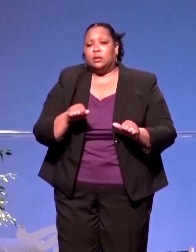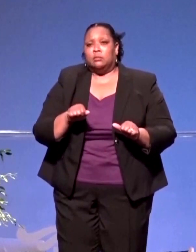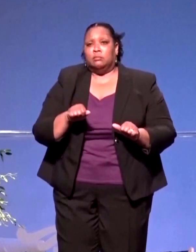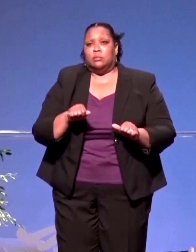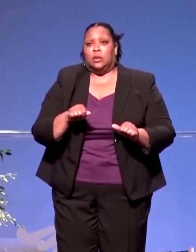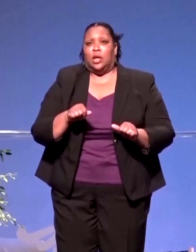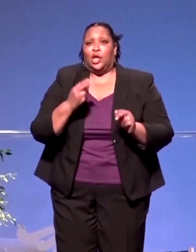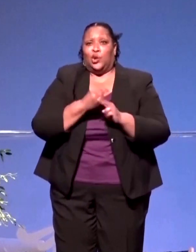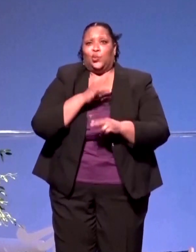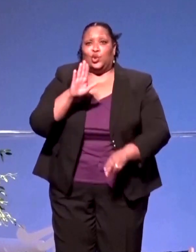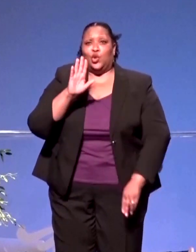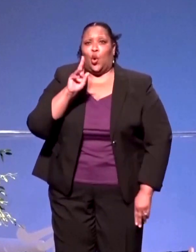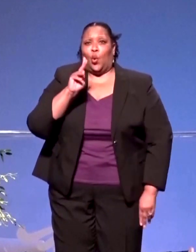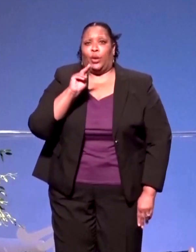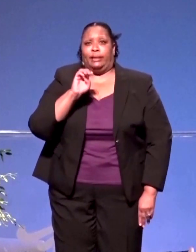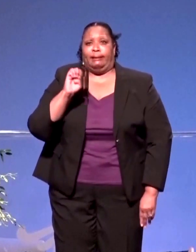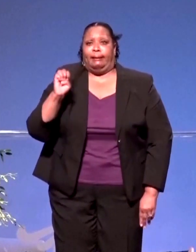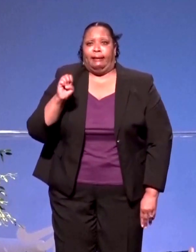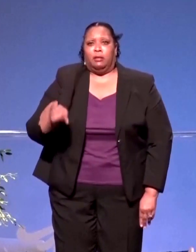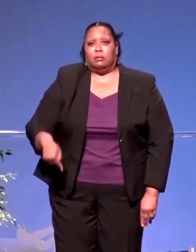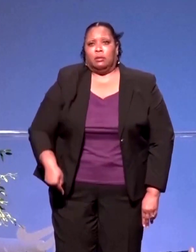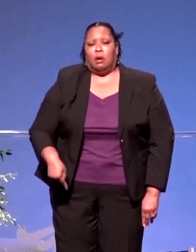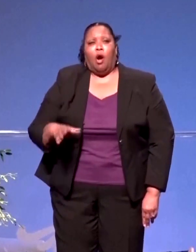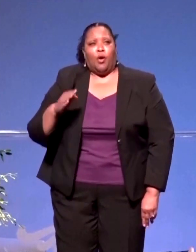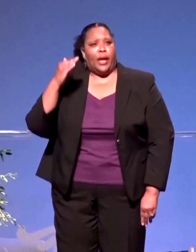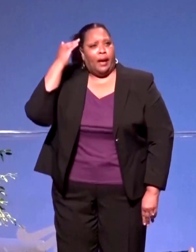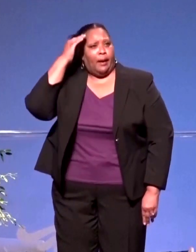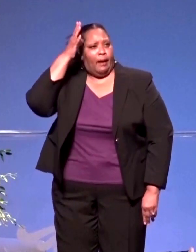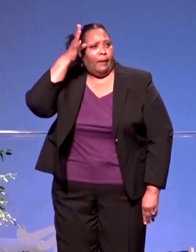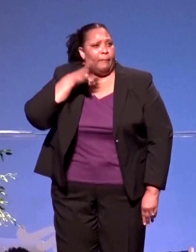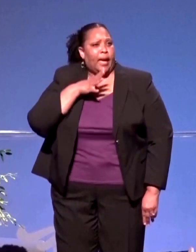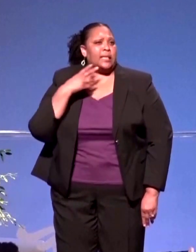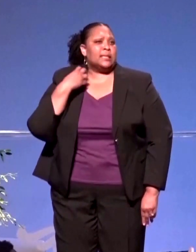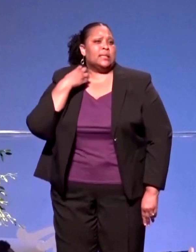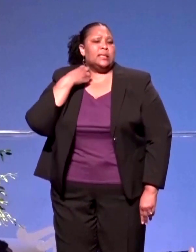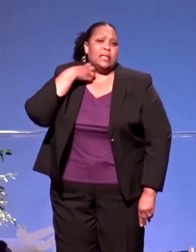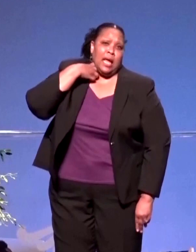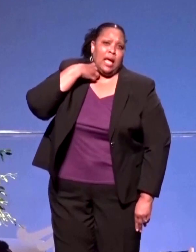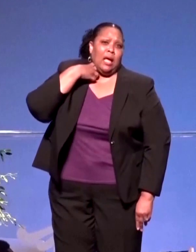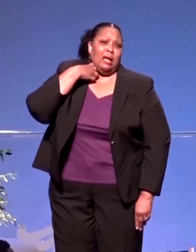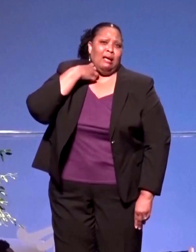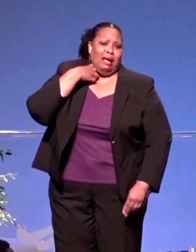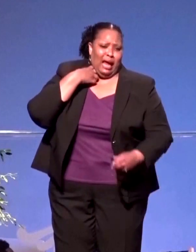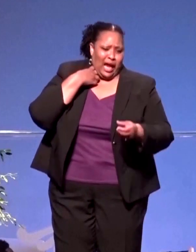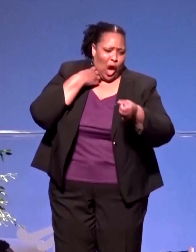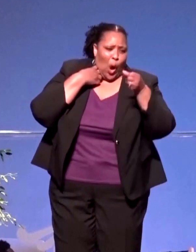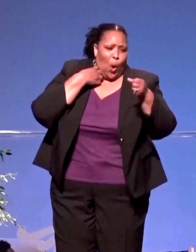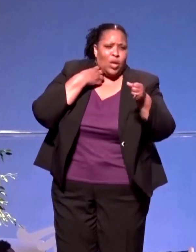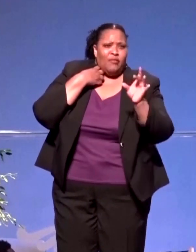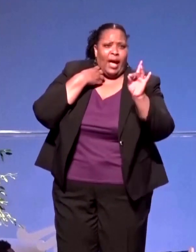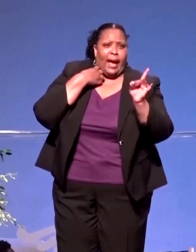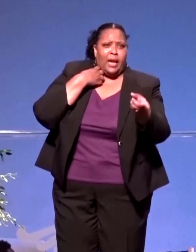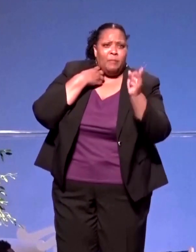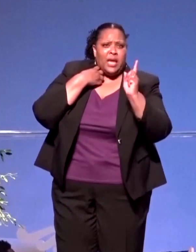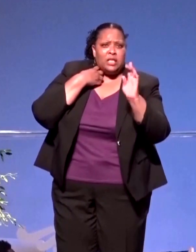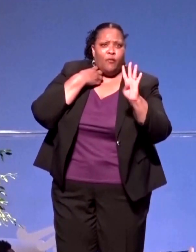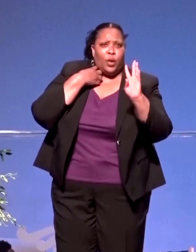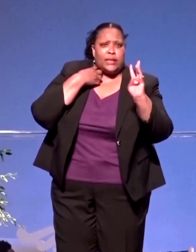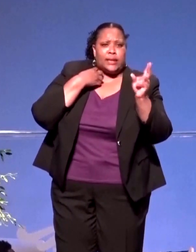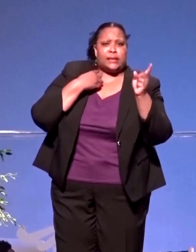on a man's neck and hold it there eight minutes and 46 seconds